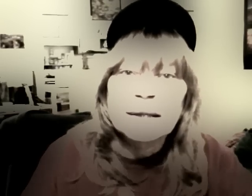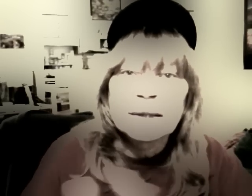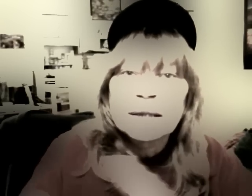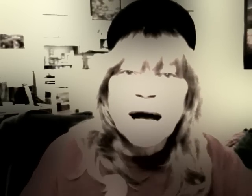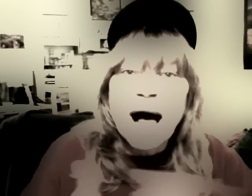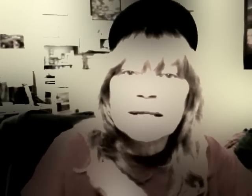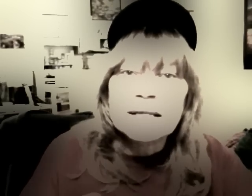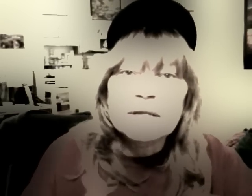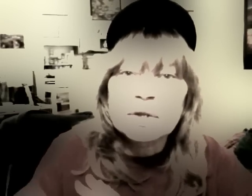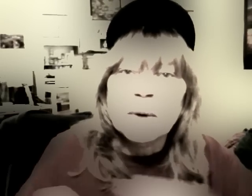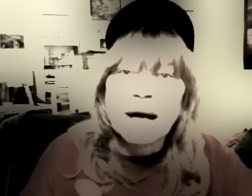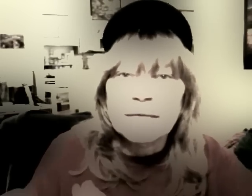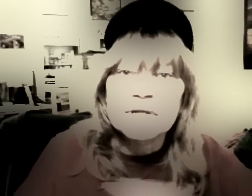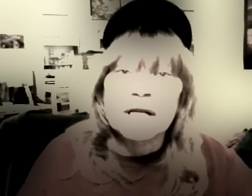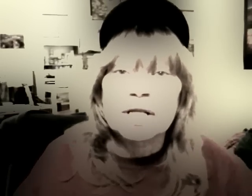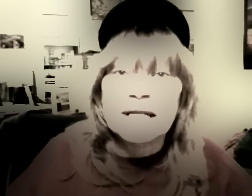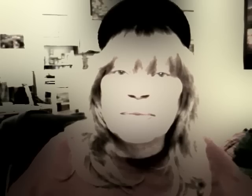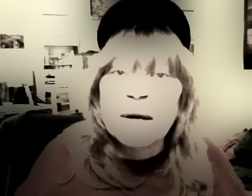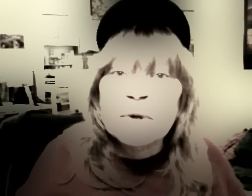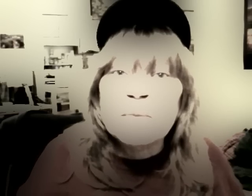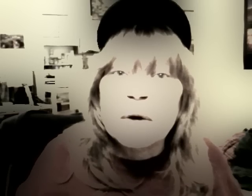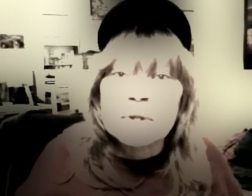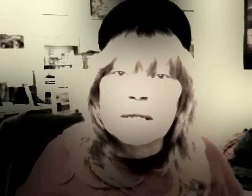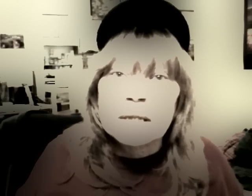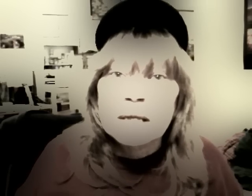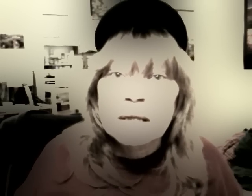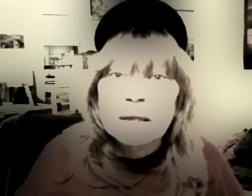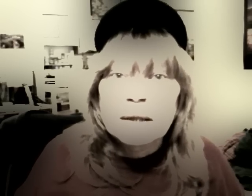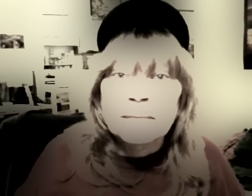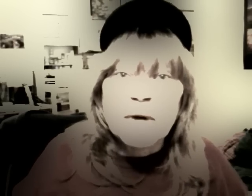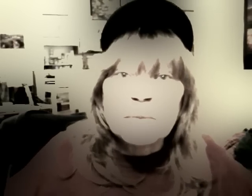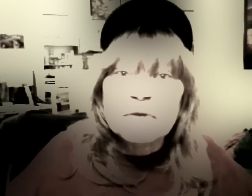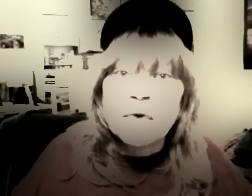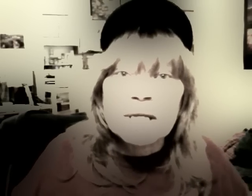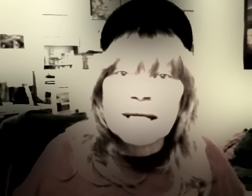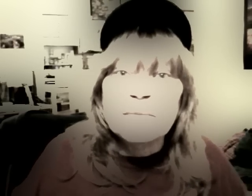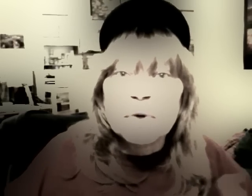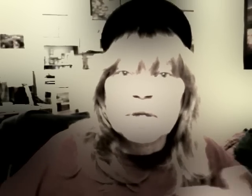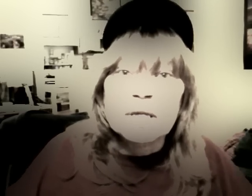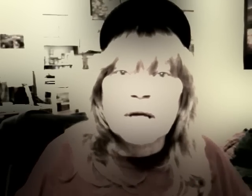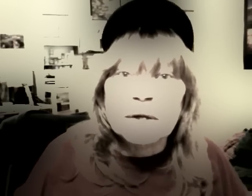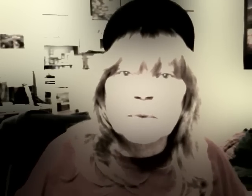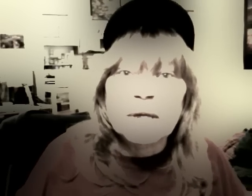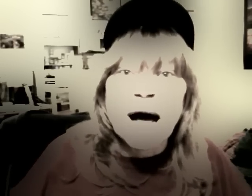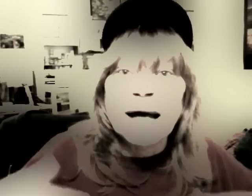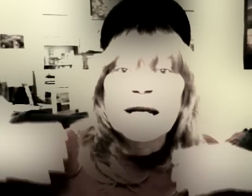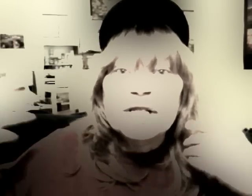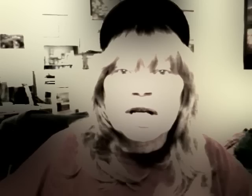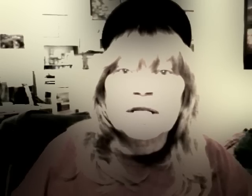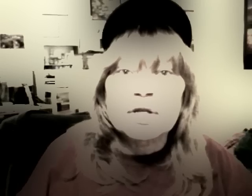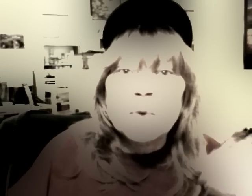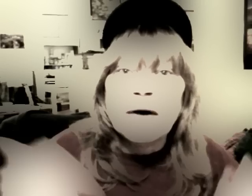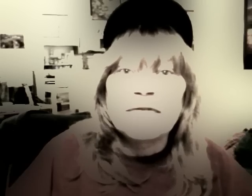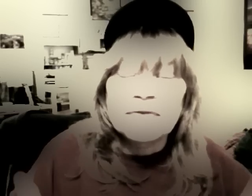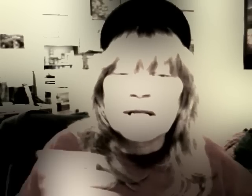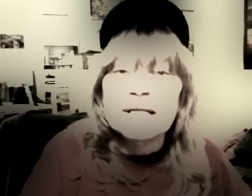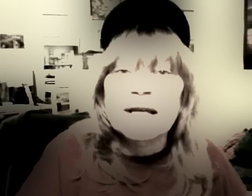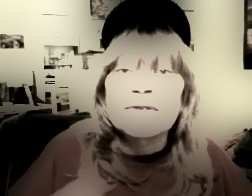constant two-way conversation. Same thing with Moses. Numbers 14, Moses is arguing with God. Genesis 12, 15, and 17,